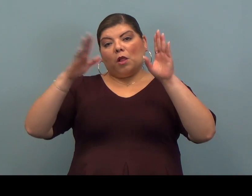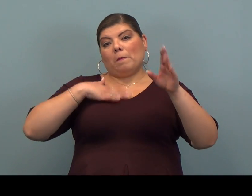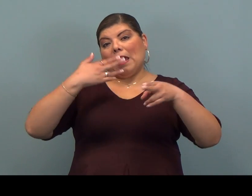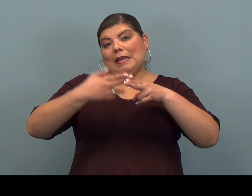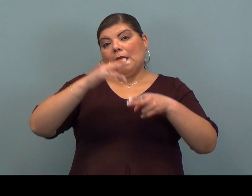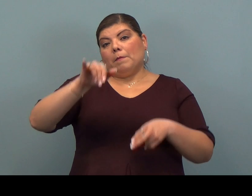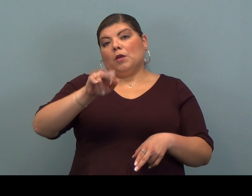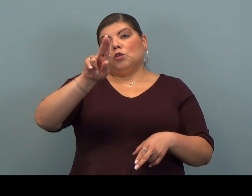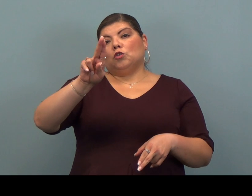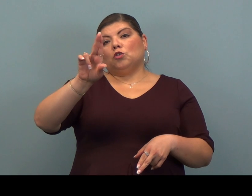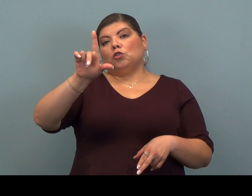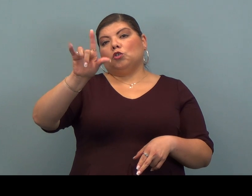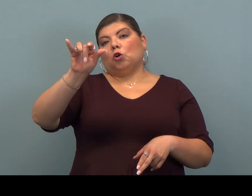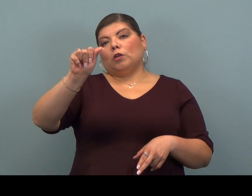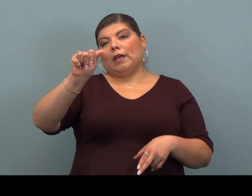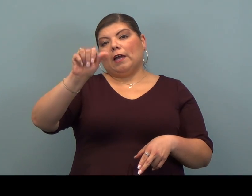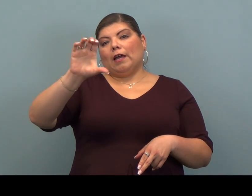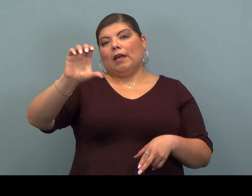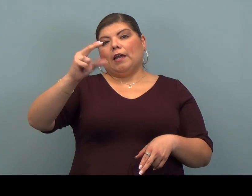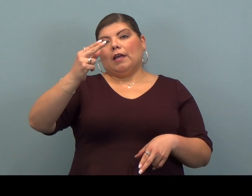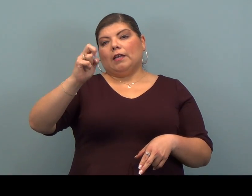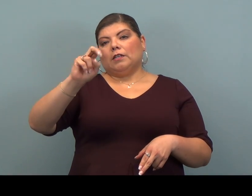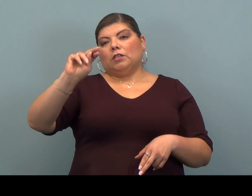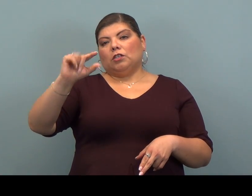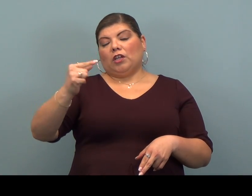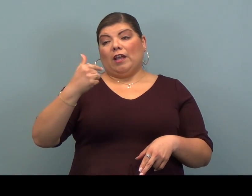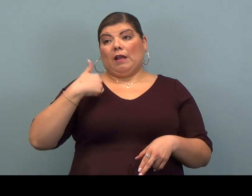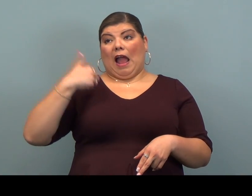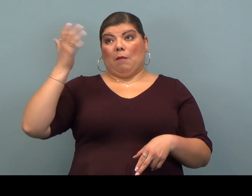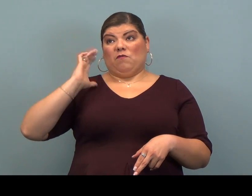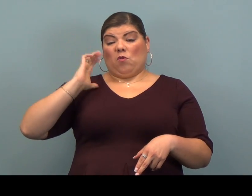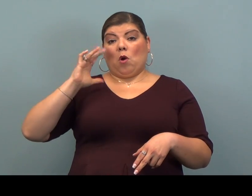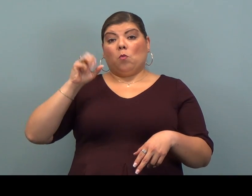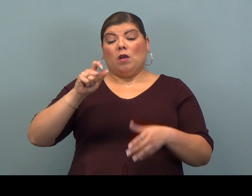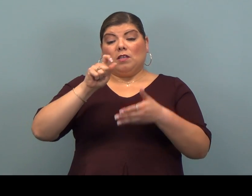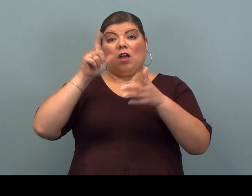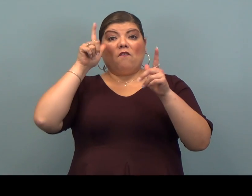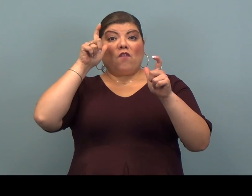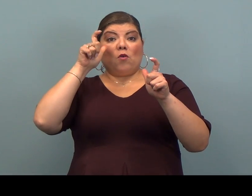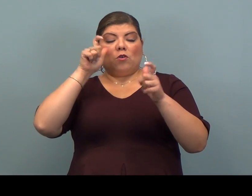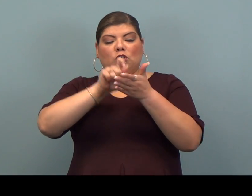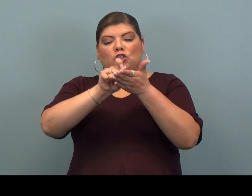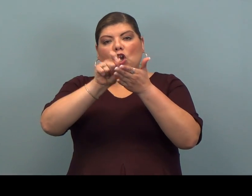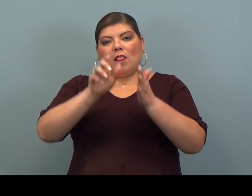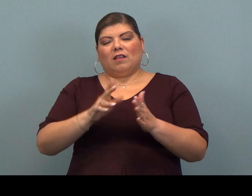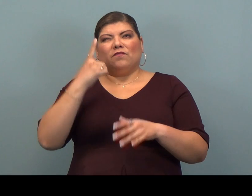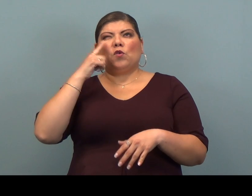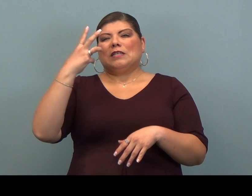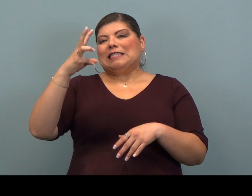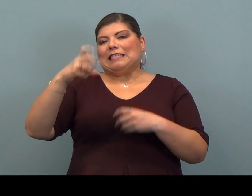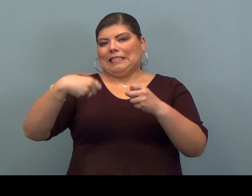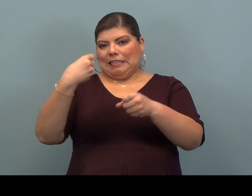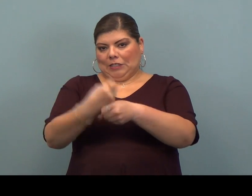Hi, my name is Julia Chang and I was a photojournalist for about 16 years